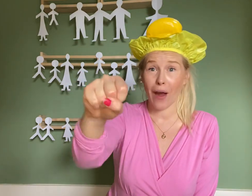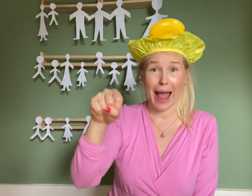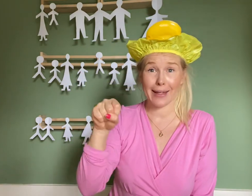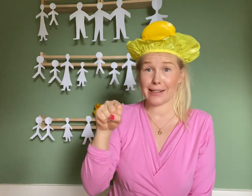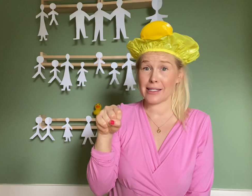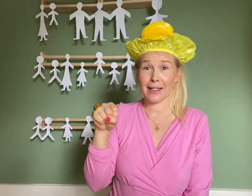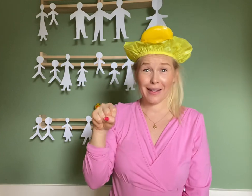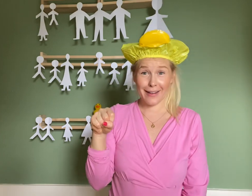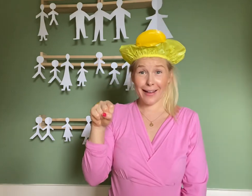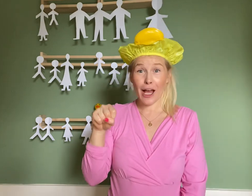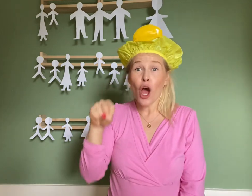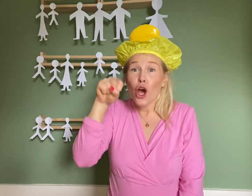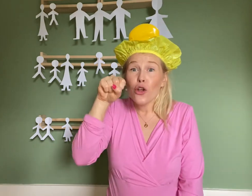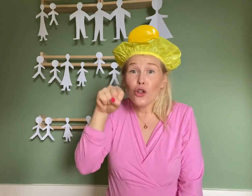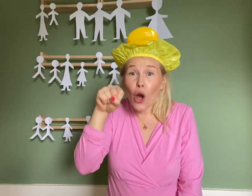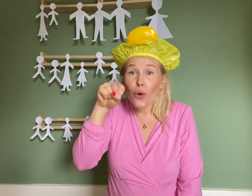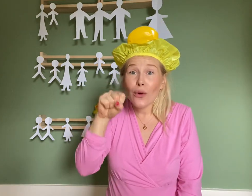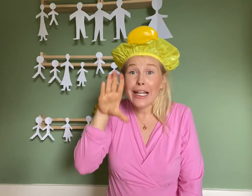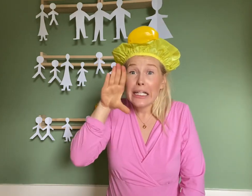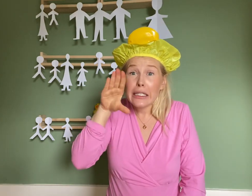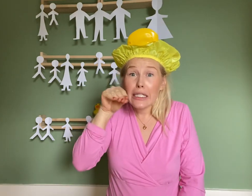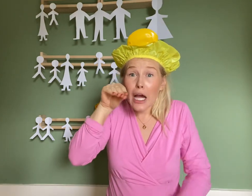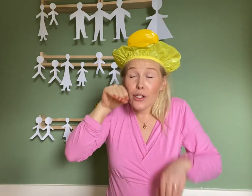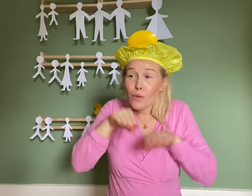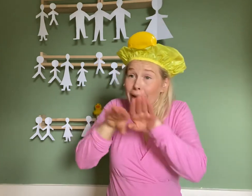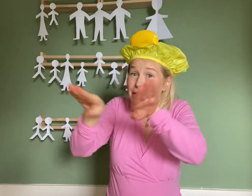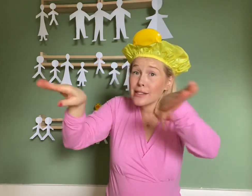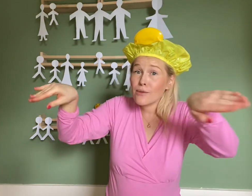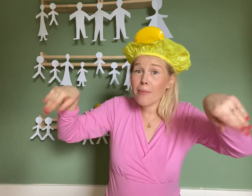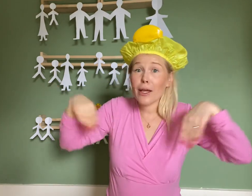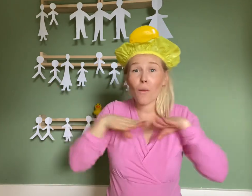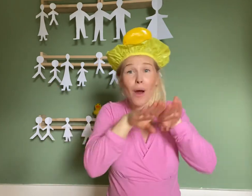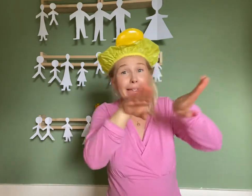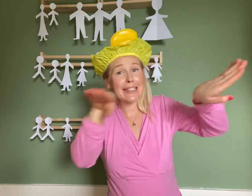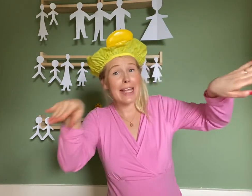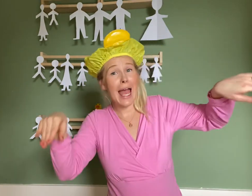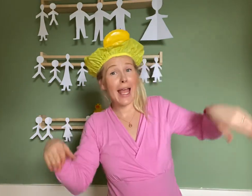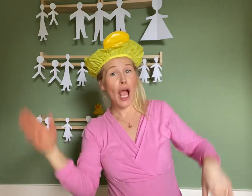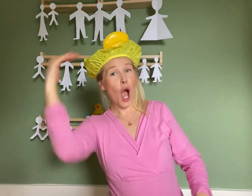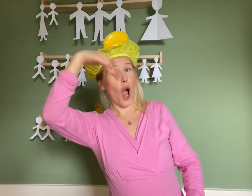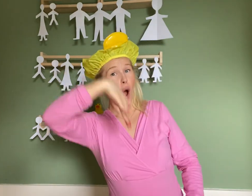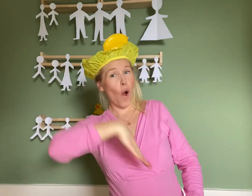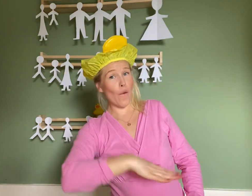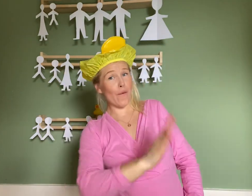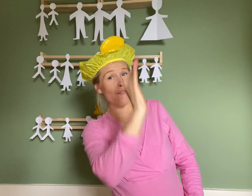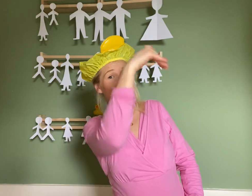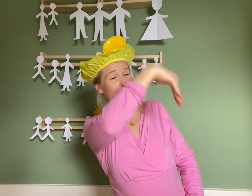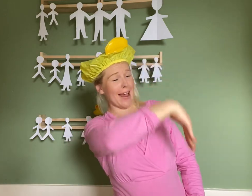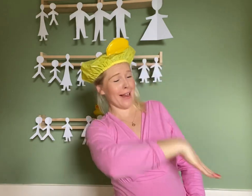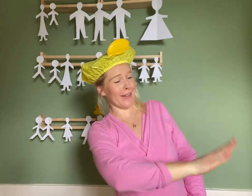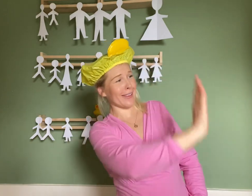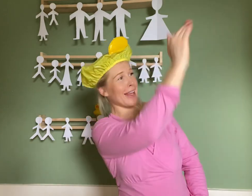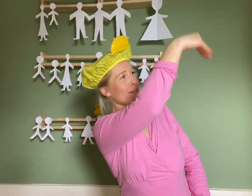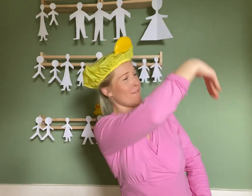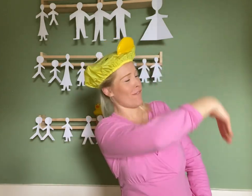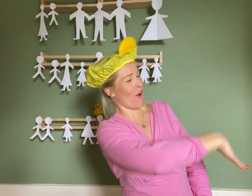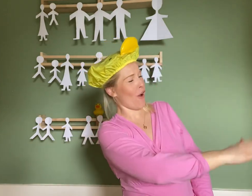hand? No little ducks went swimming one day over the hills and far